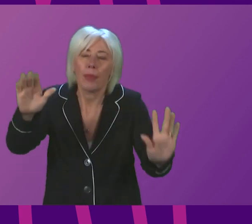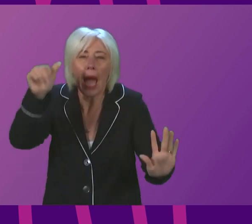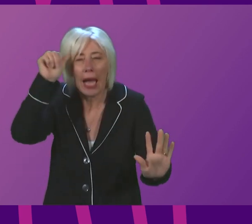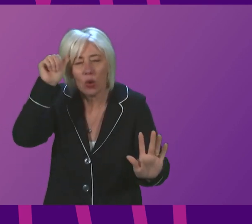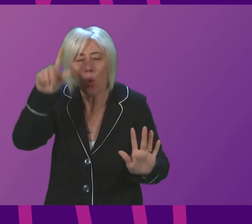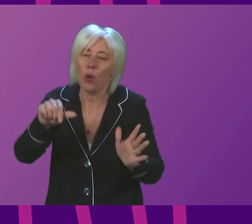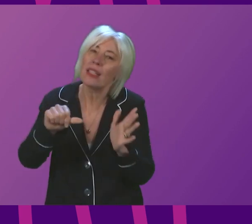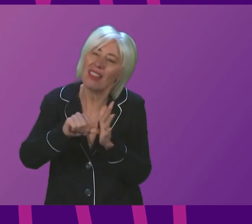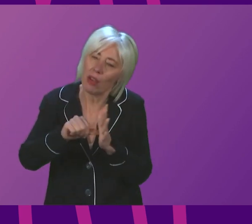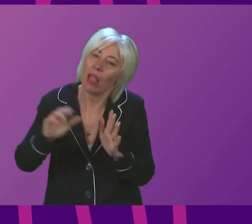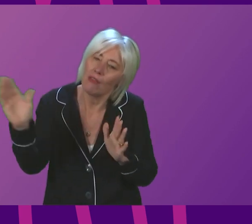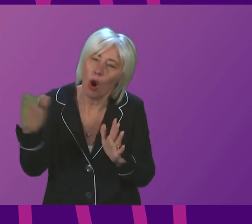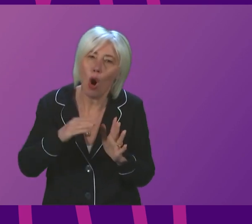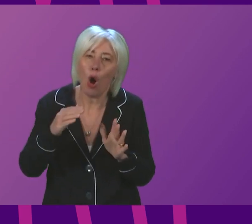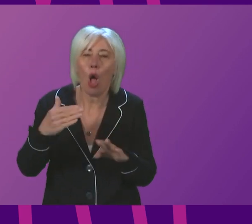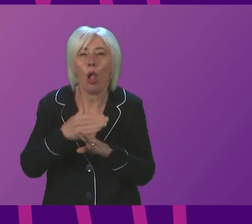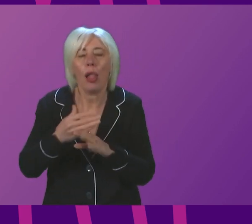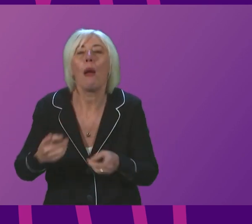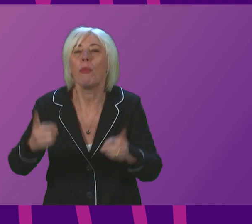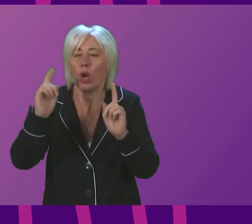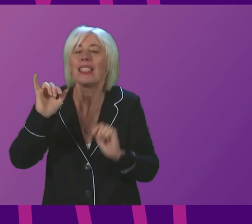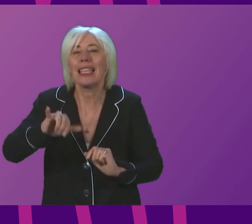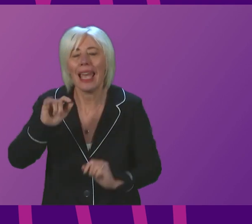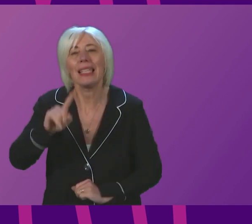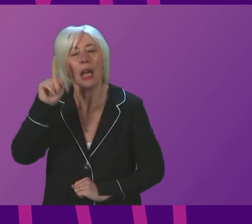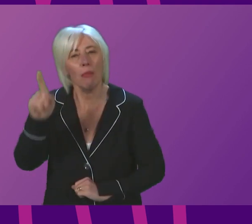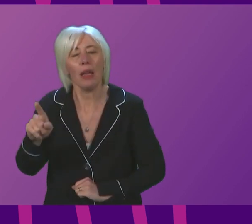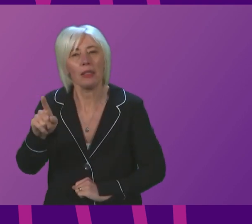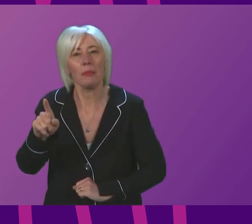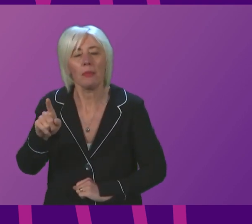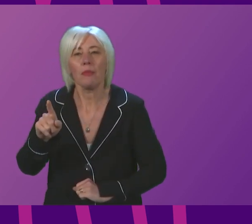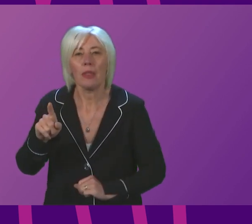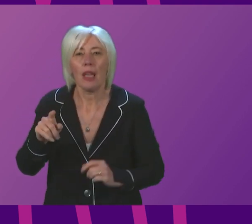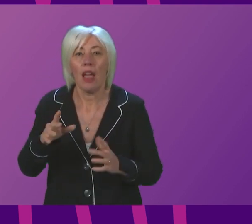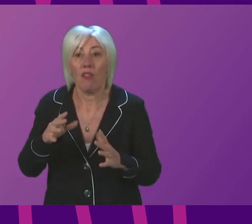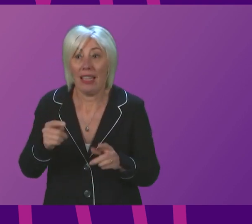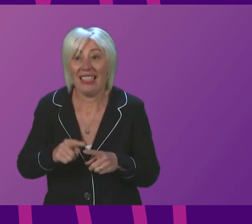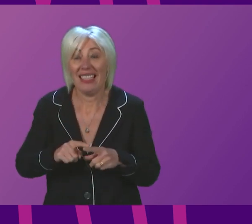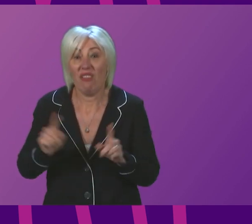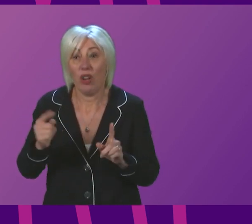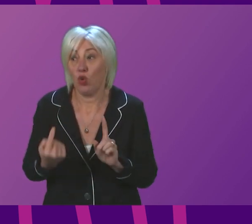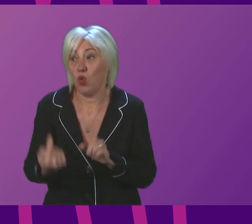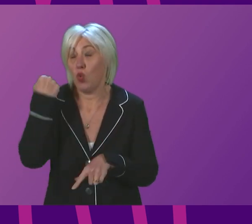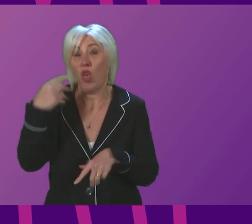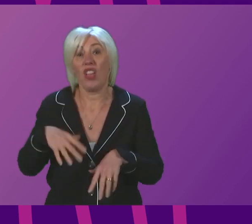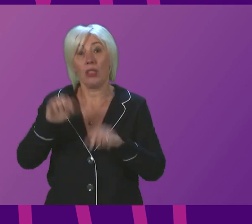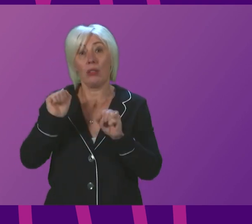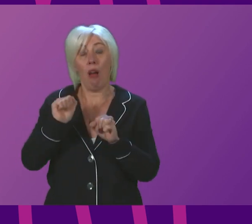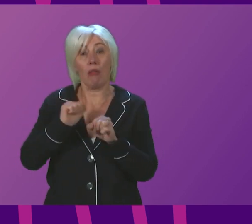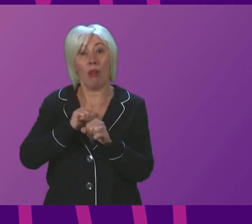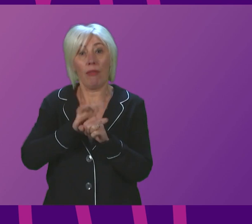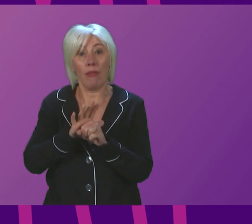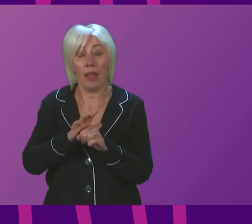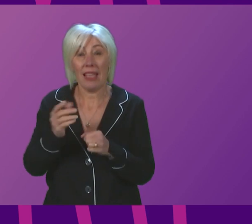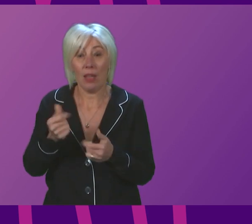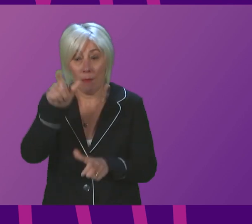difficult this is for employers. I also understand that there will increasingly, much different to the start of the pandemic, be mixed views amongst workers about